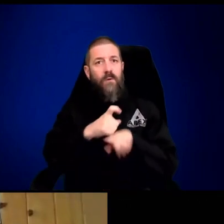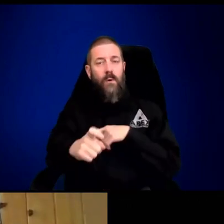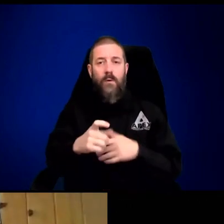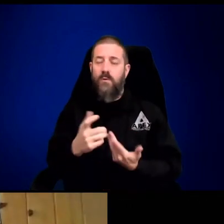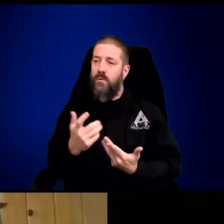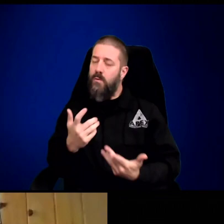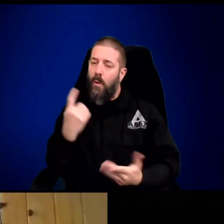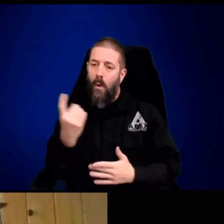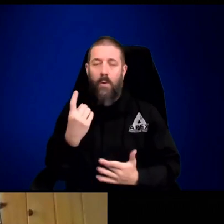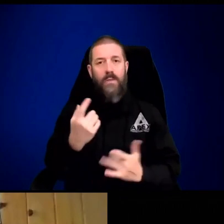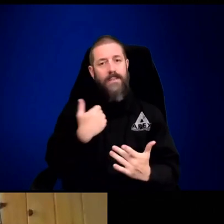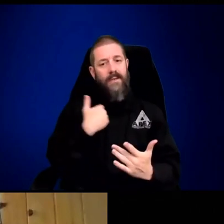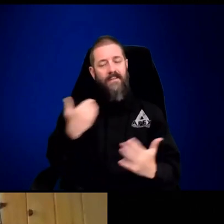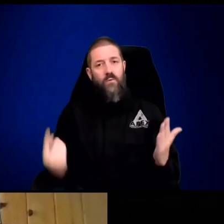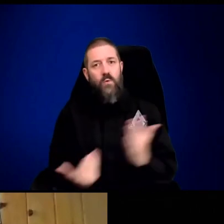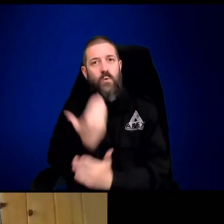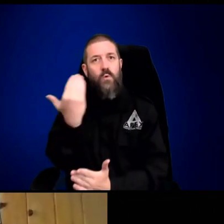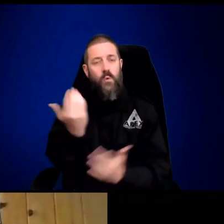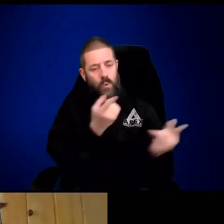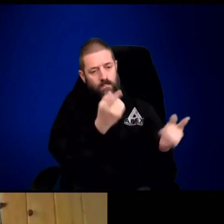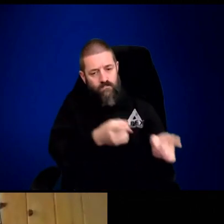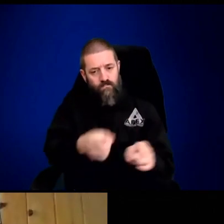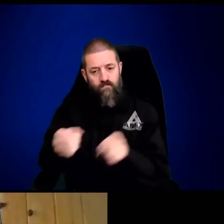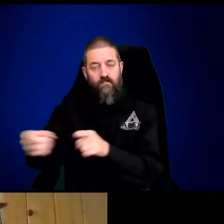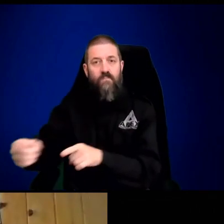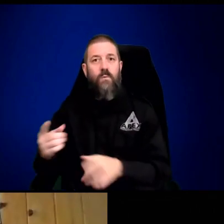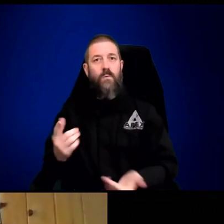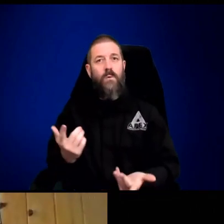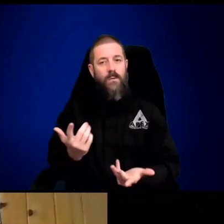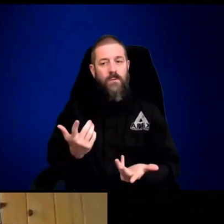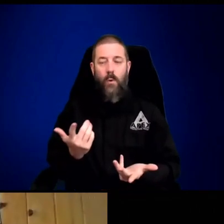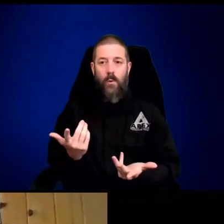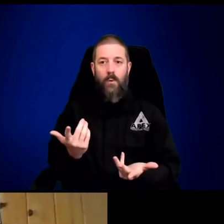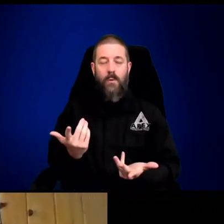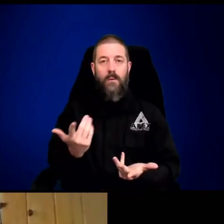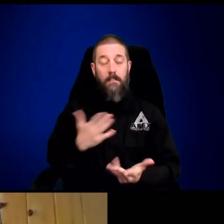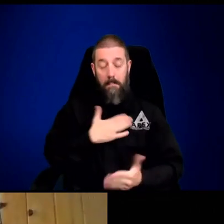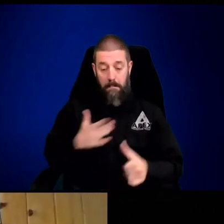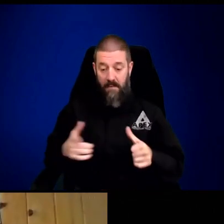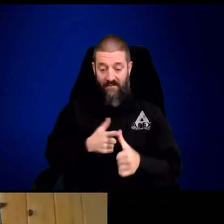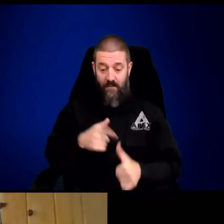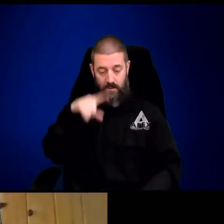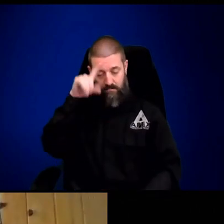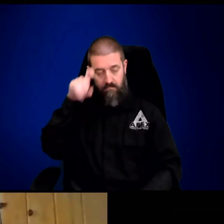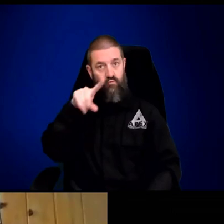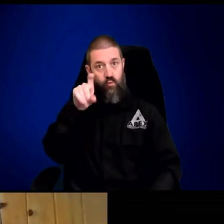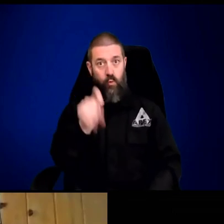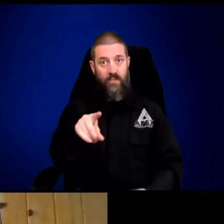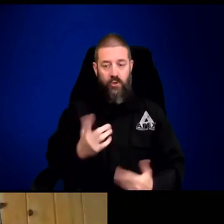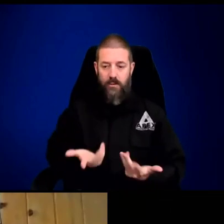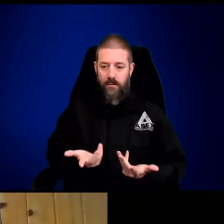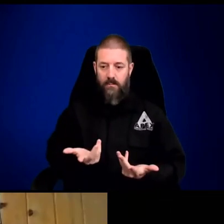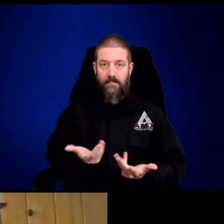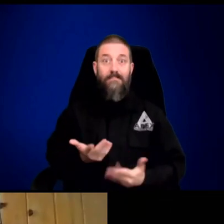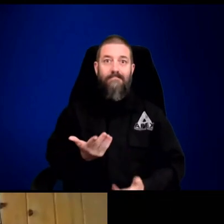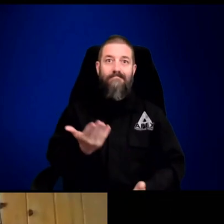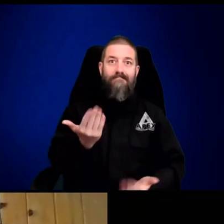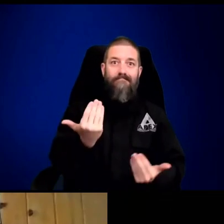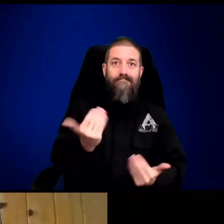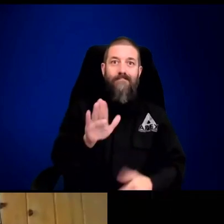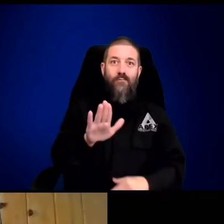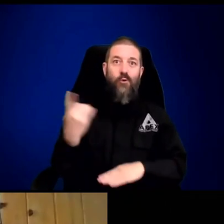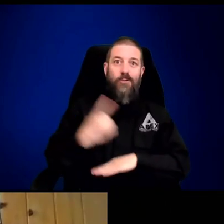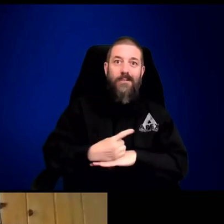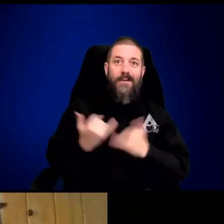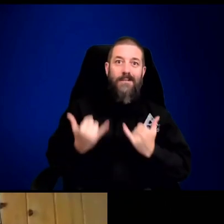you know, every time I've called you and we've had some wonderful conversations, there's always something new going on for you every day. So I guess